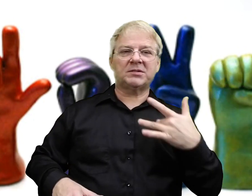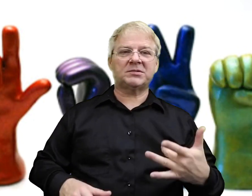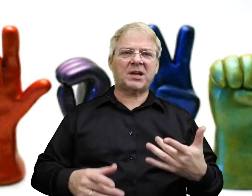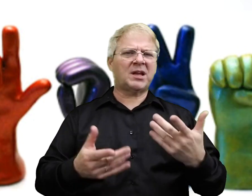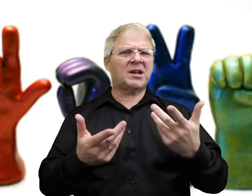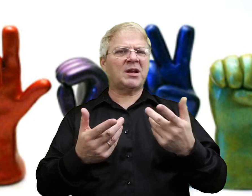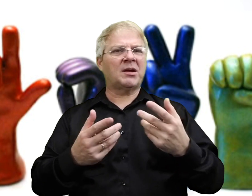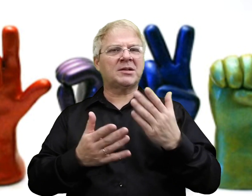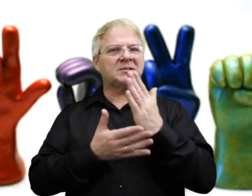for example.